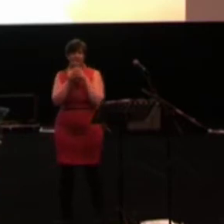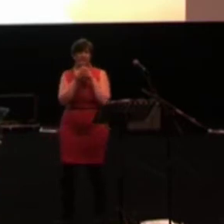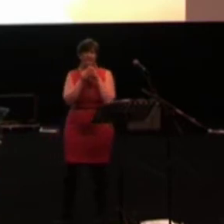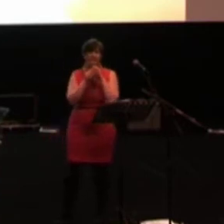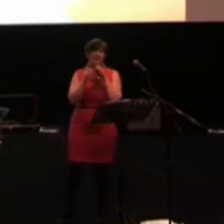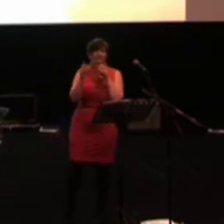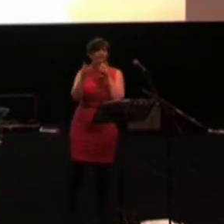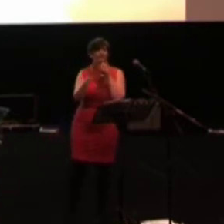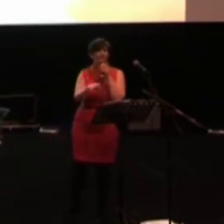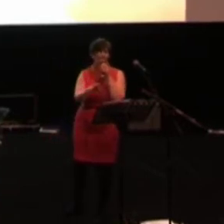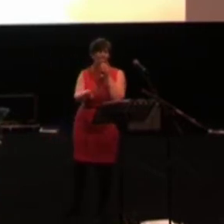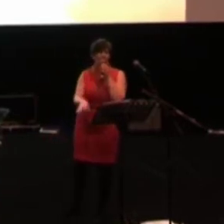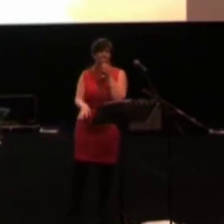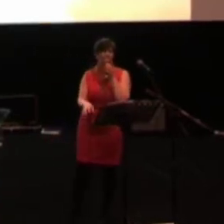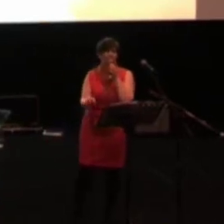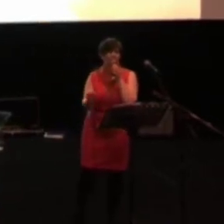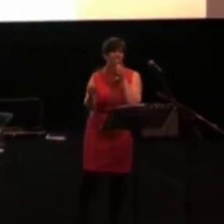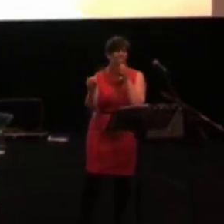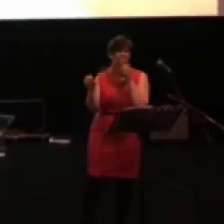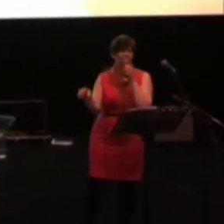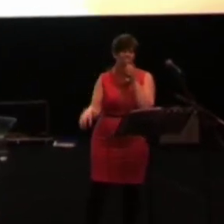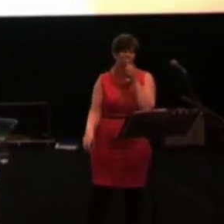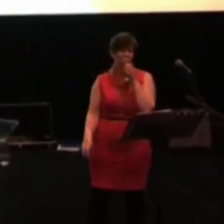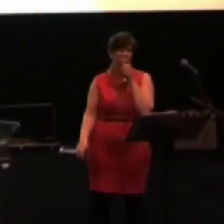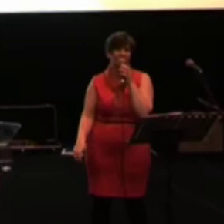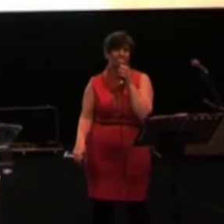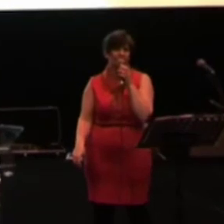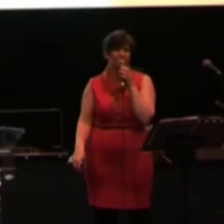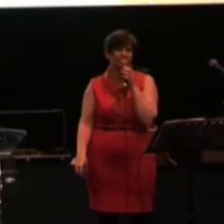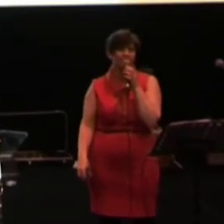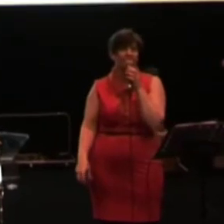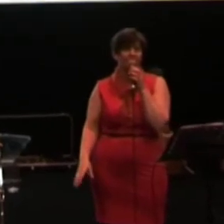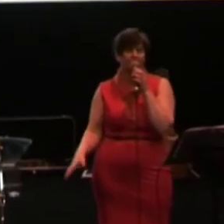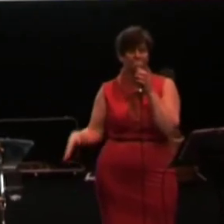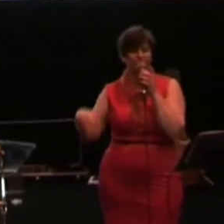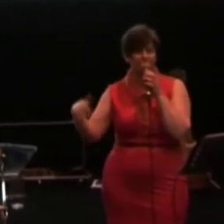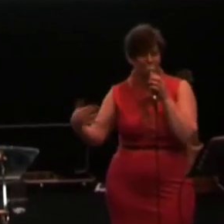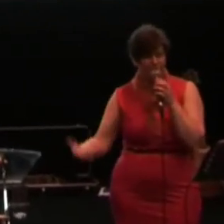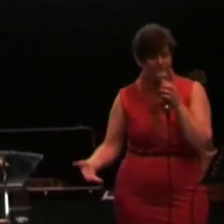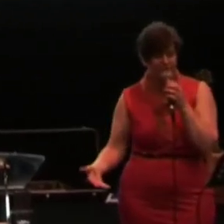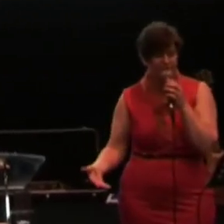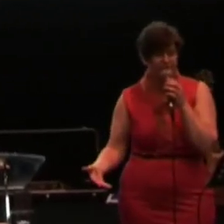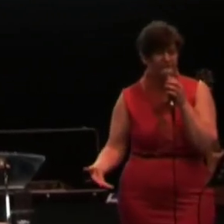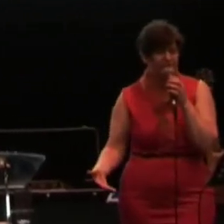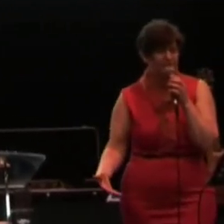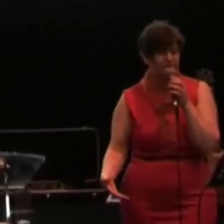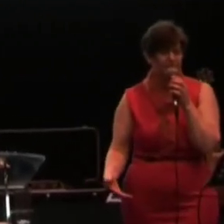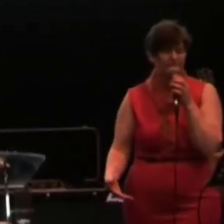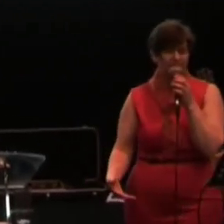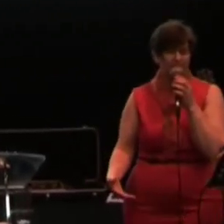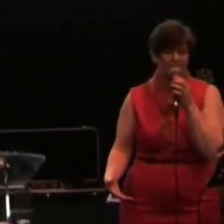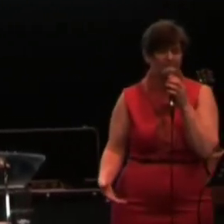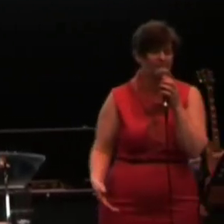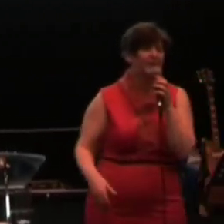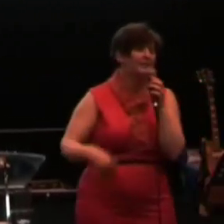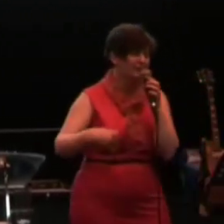Be full of the word. I read another story of a lady who was in a concentration camp this week. Not that she was in a concentration camp